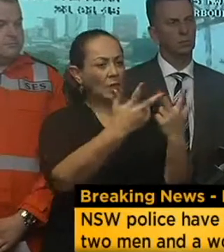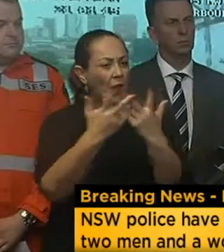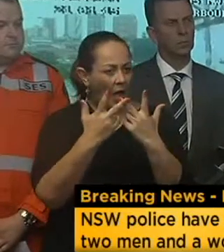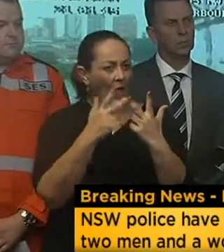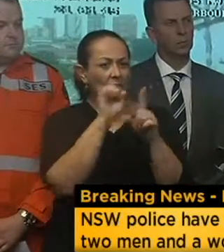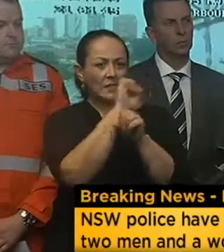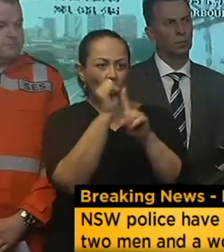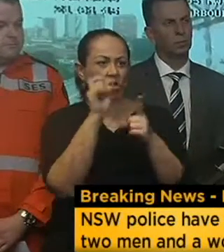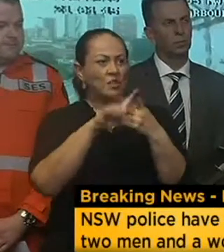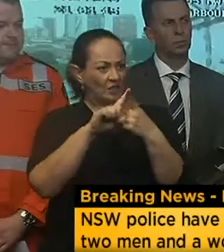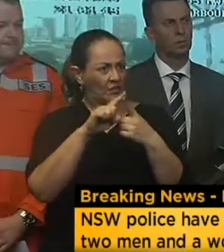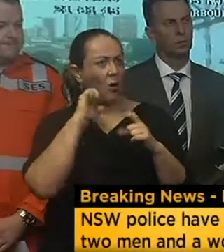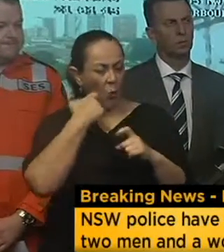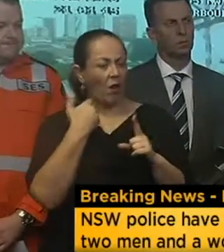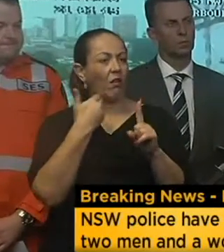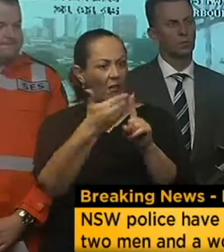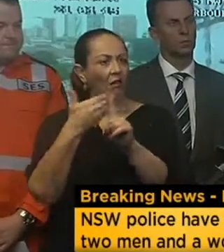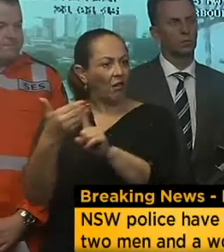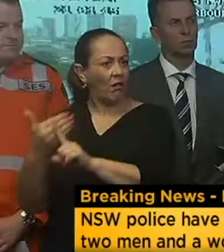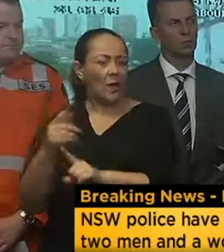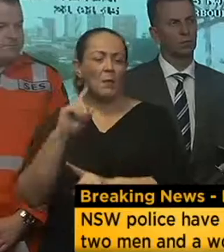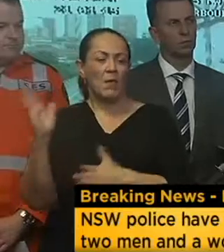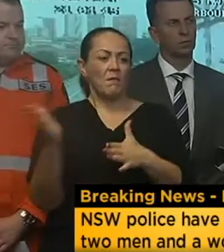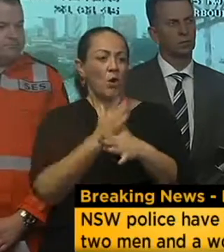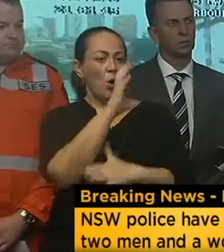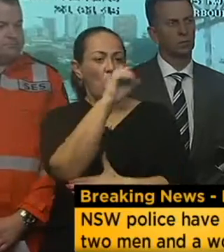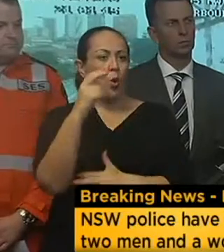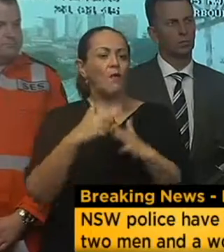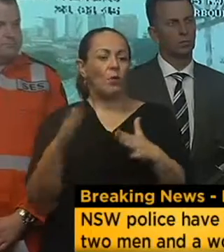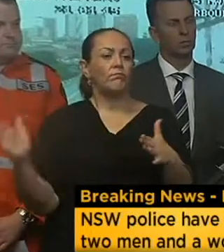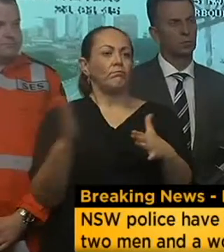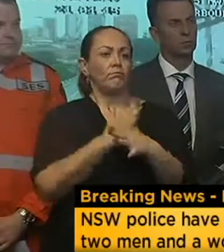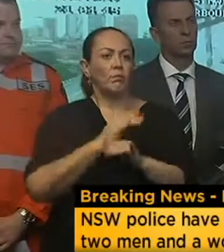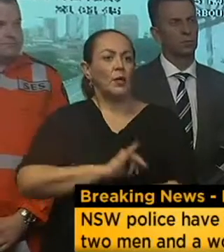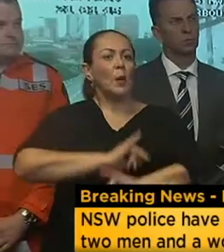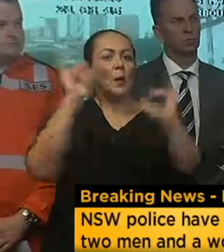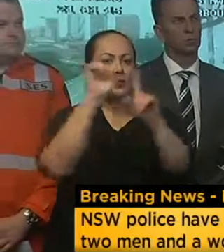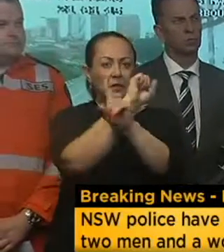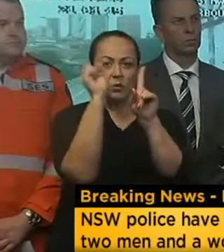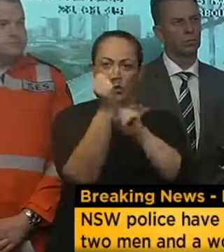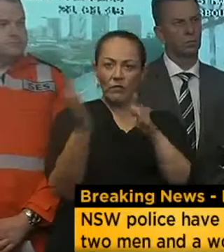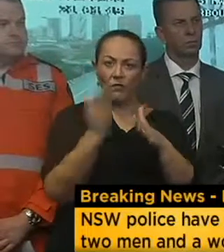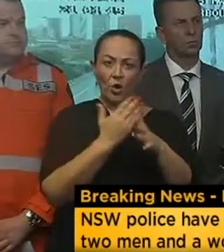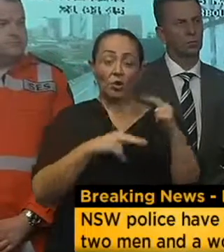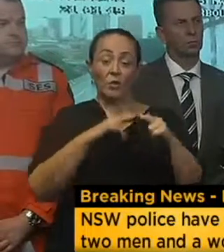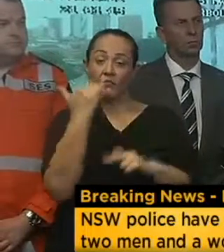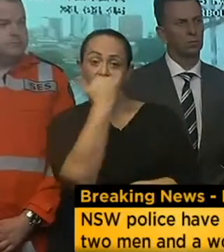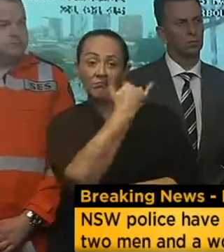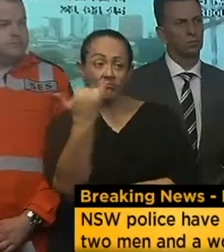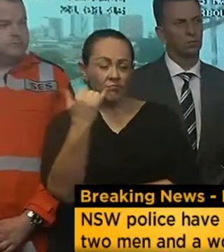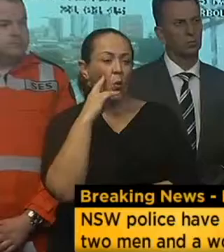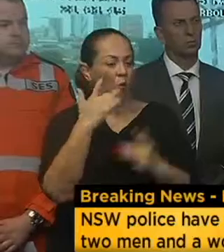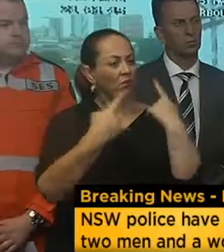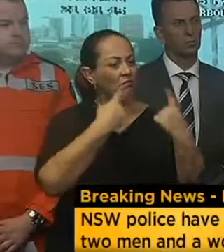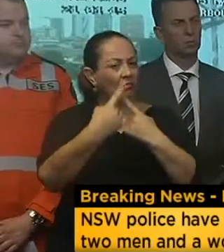is getting the priority and that is something that we are working very hard across. So if you are calling and the Ministers will give details of all the